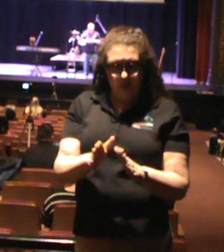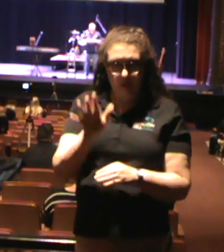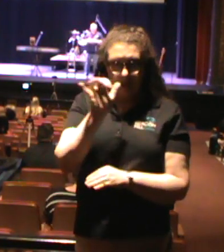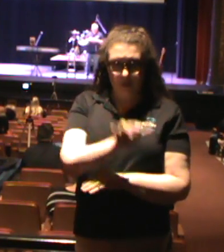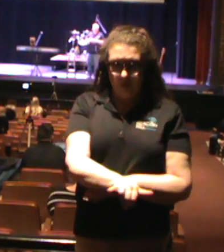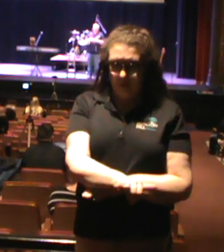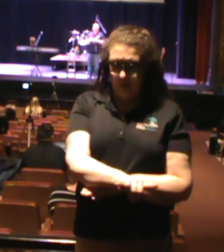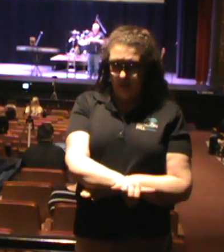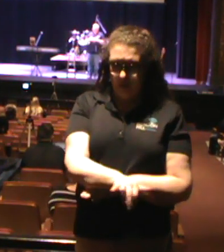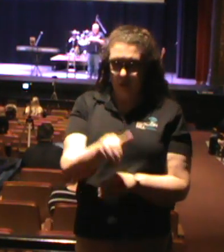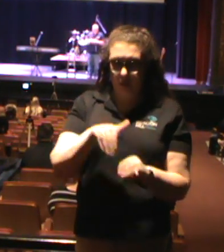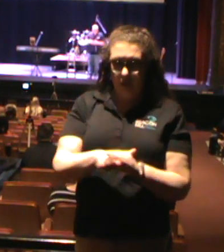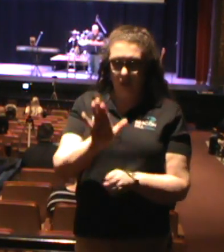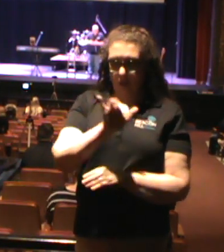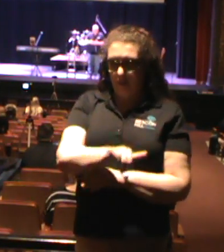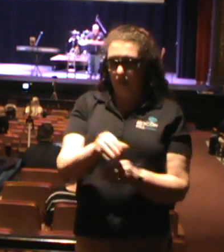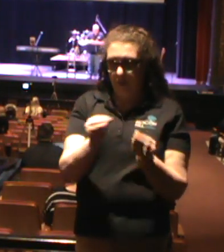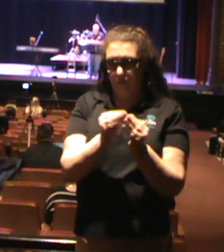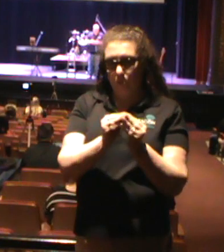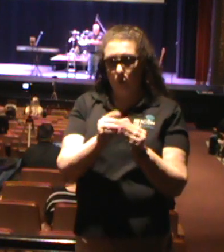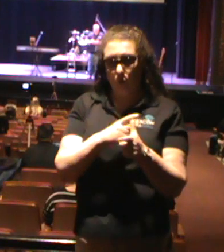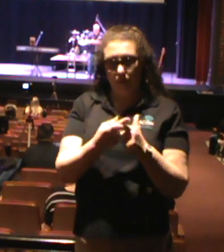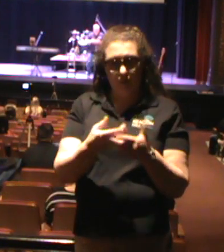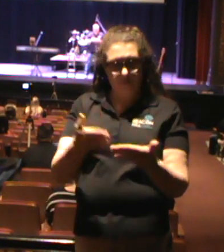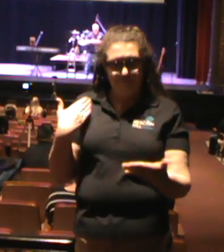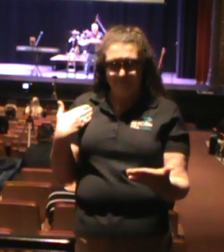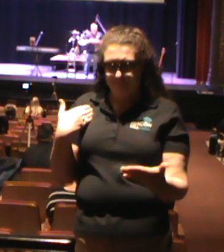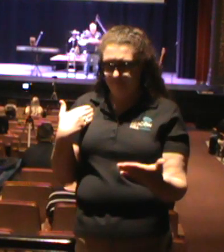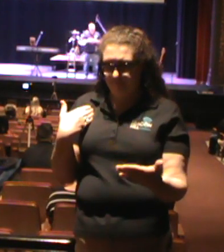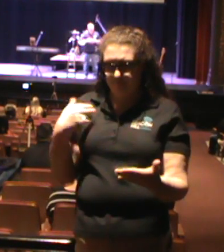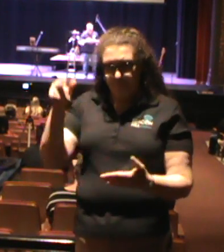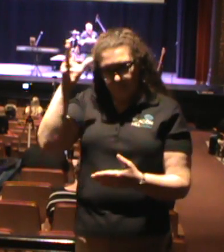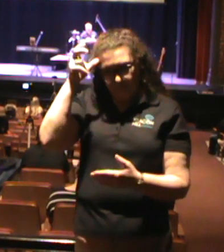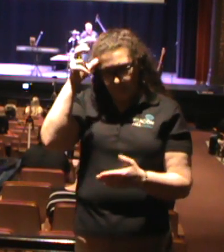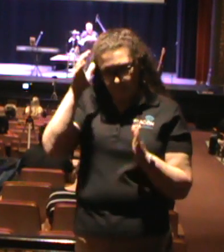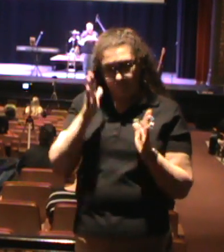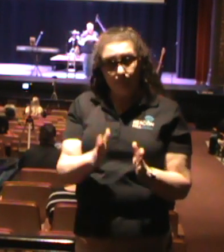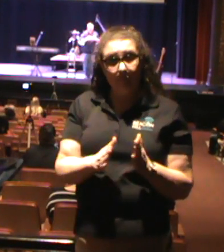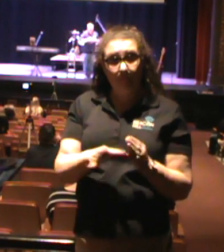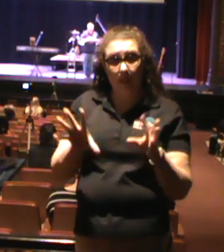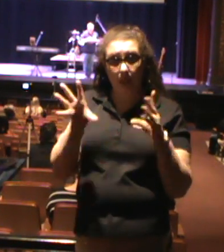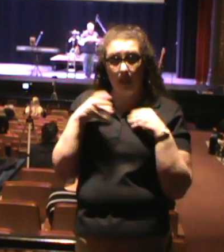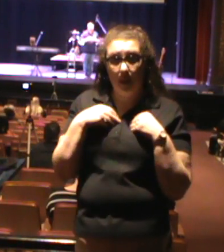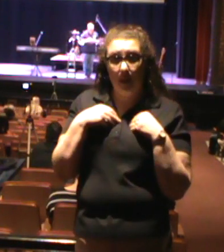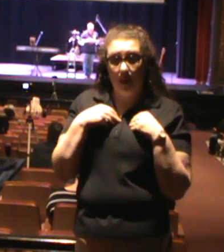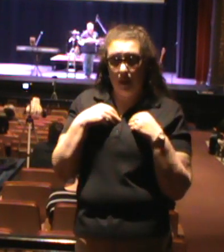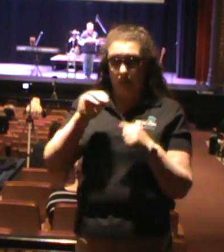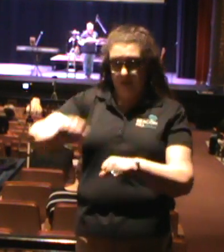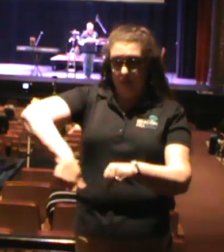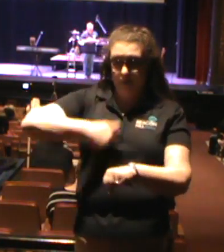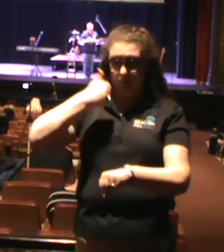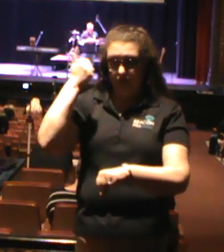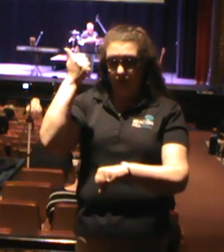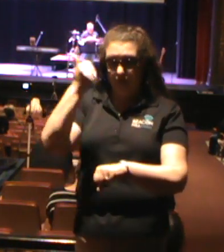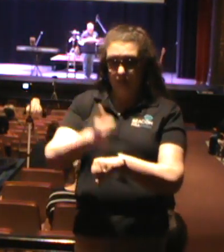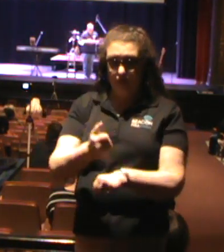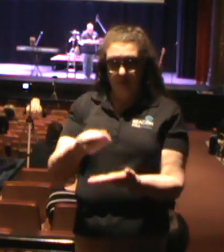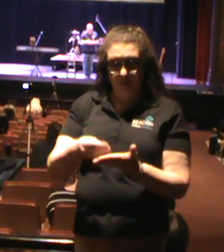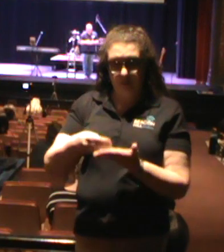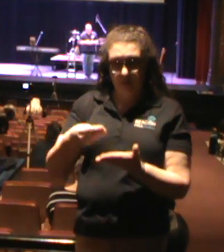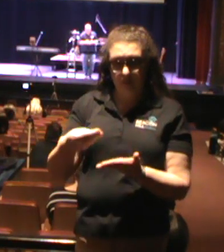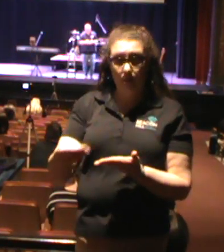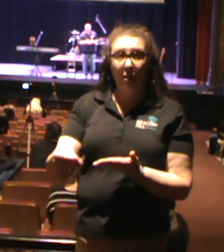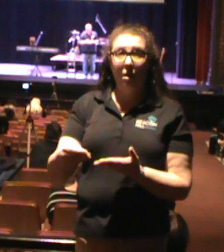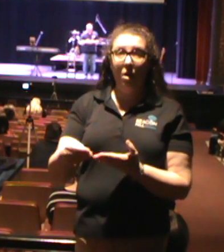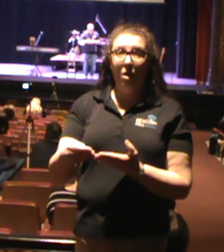in that more than ever. Satan, has set up shop on the